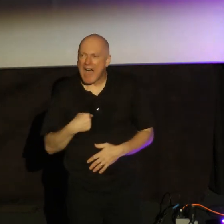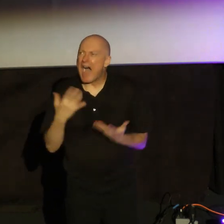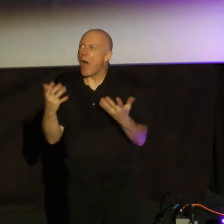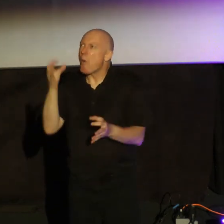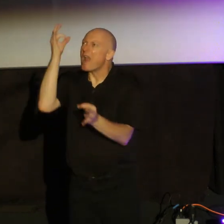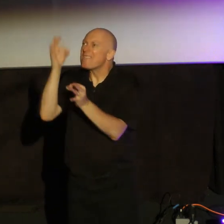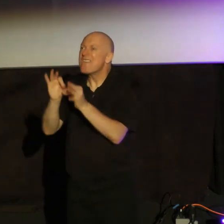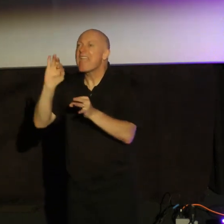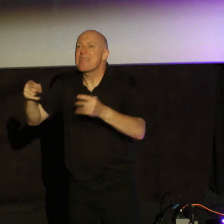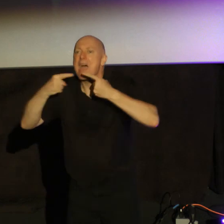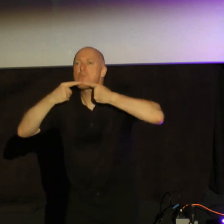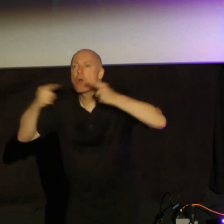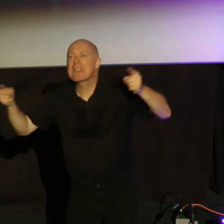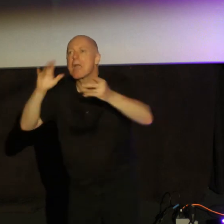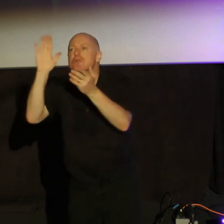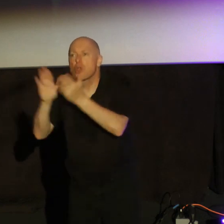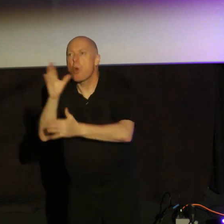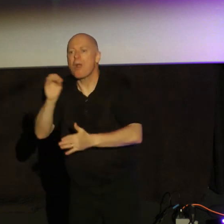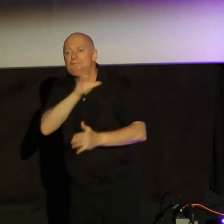proclaims the glory of Christ.